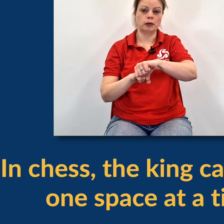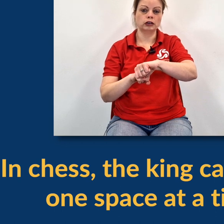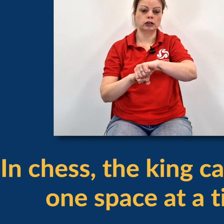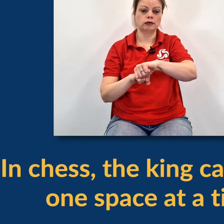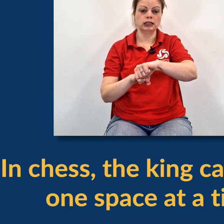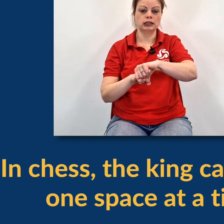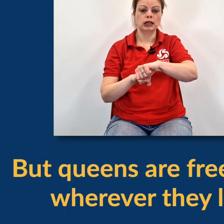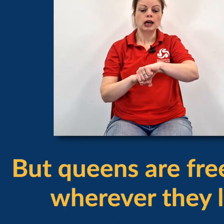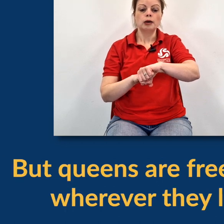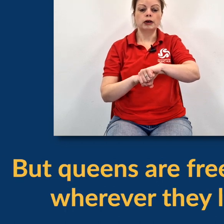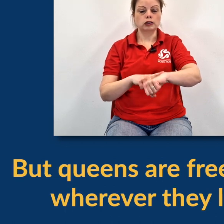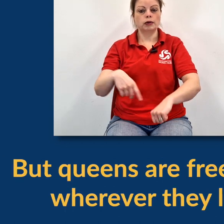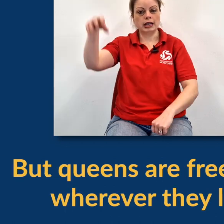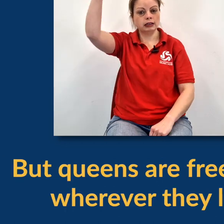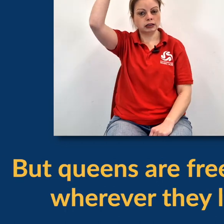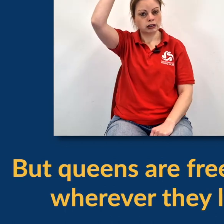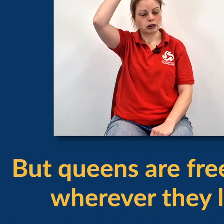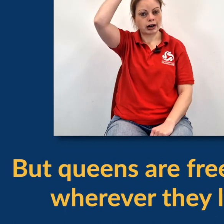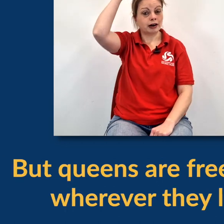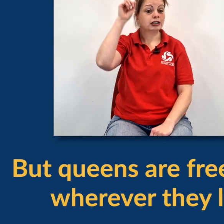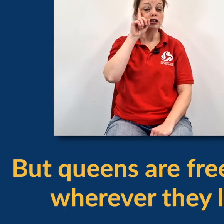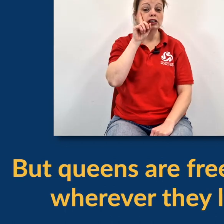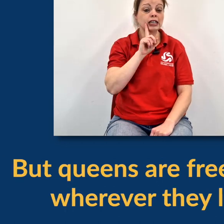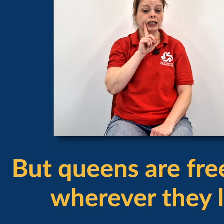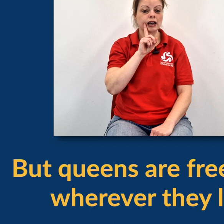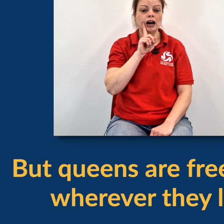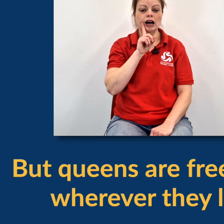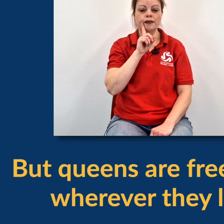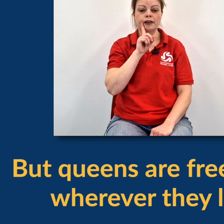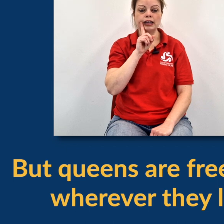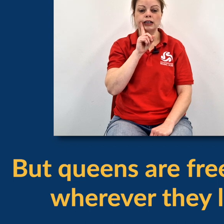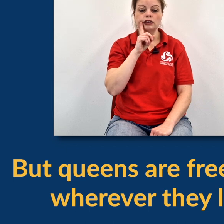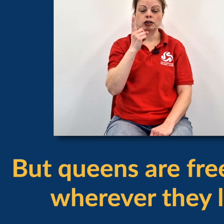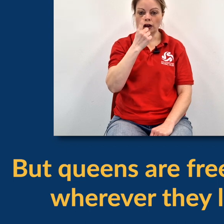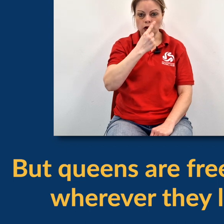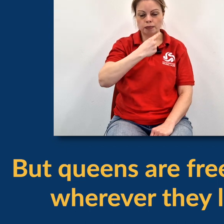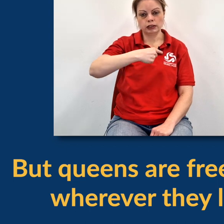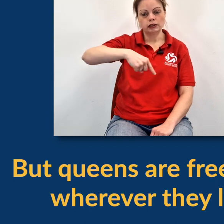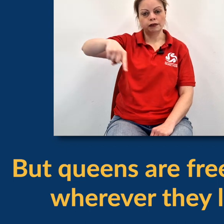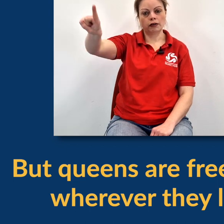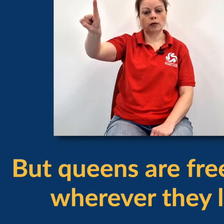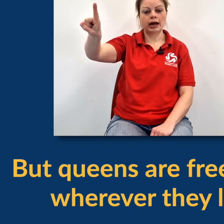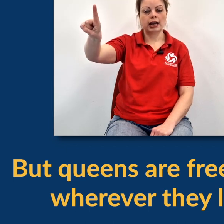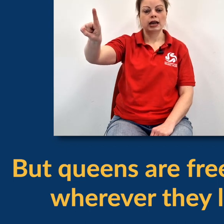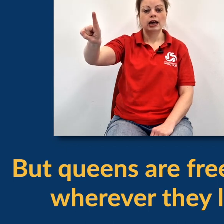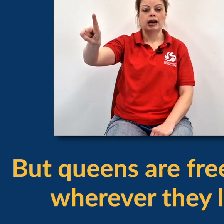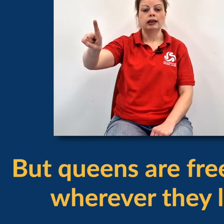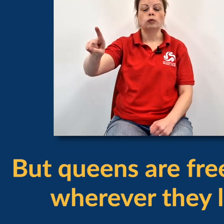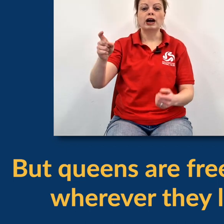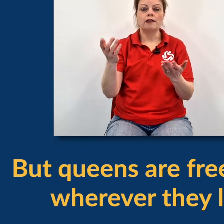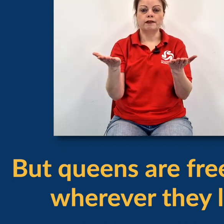imaginary watch on your wrist. But Queens, crown, cheek, are free to go, pointing your finger away